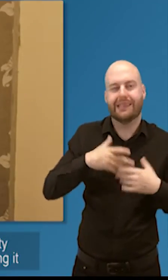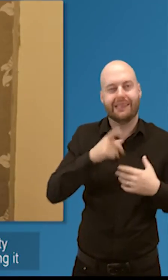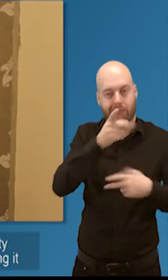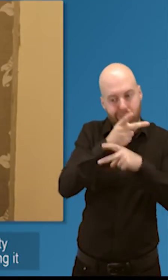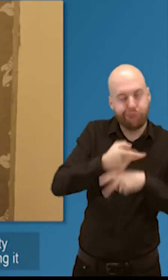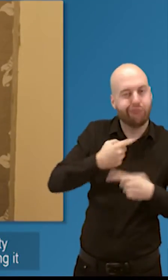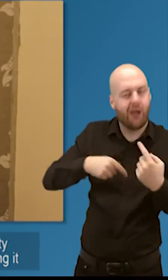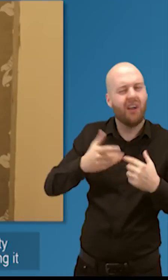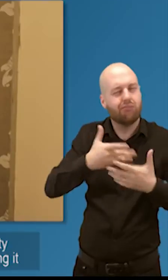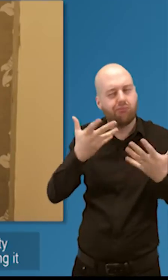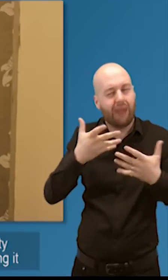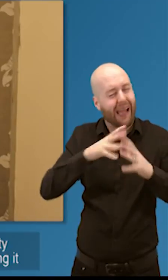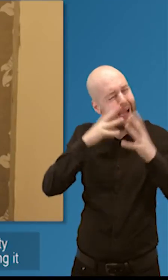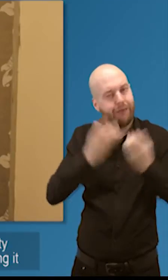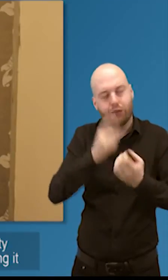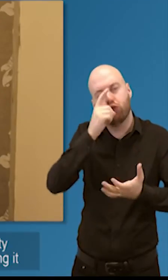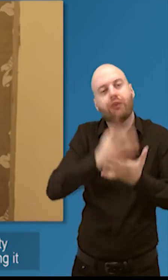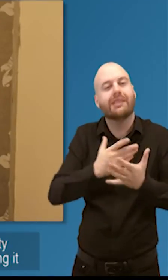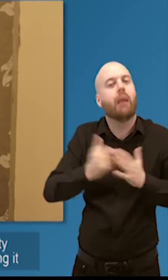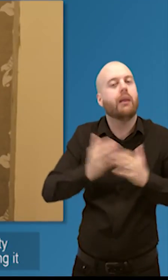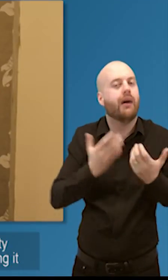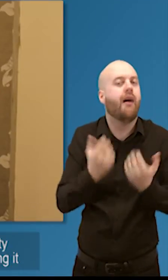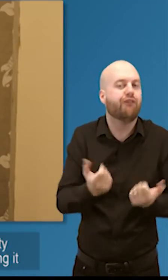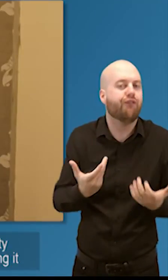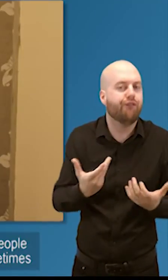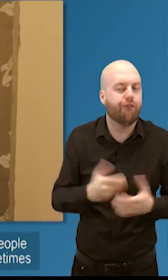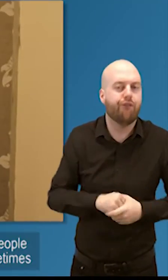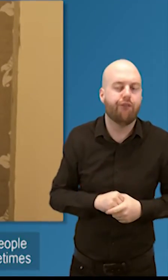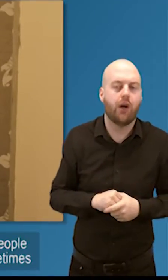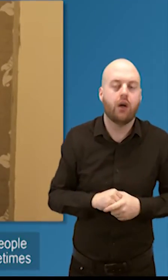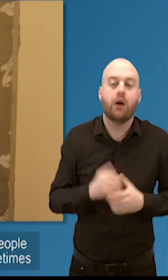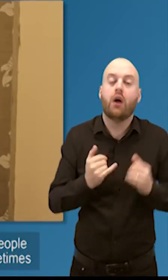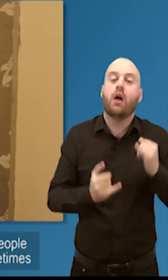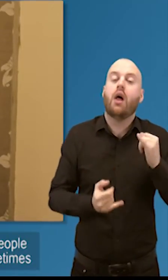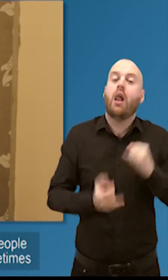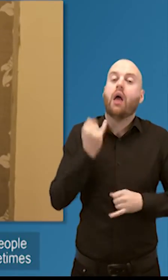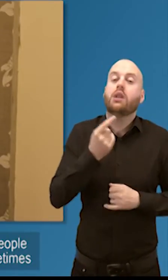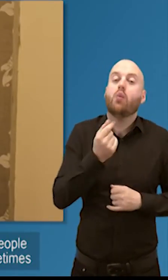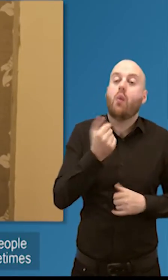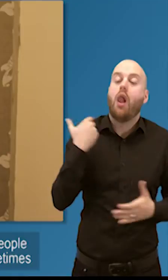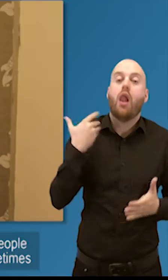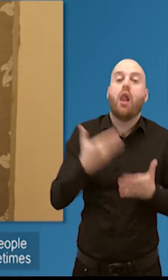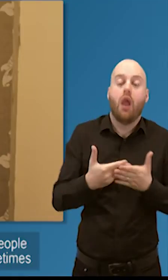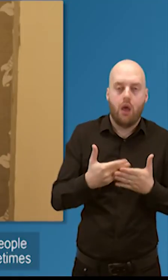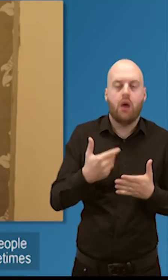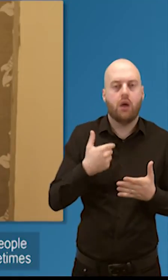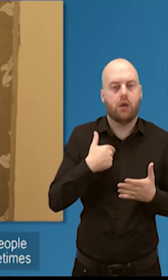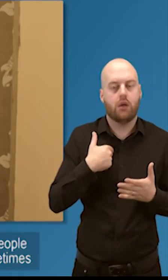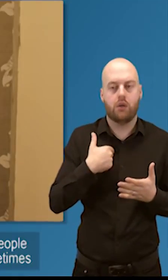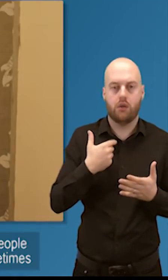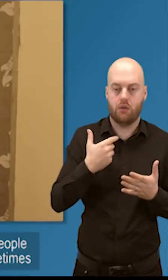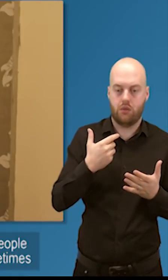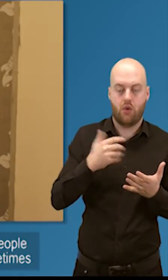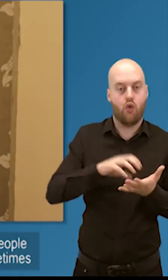000 downloads so far so lots of people using it which is great but what we were hearing back from people is actually